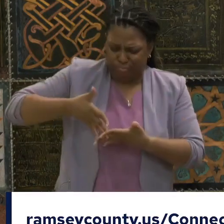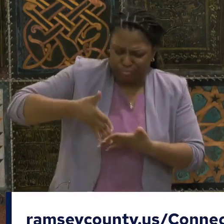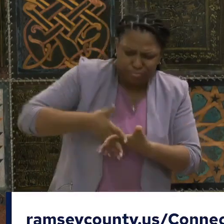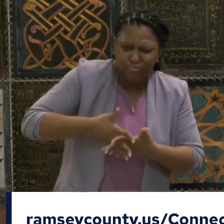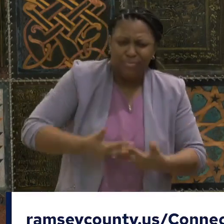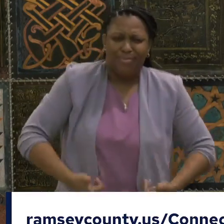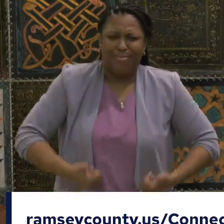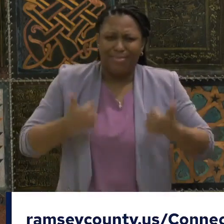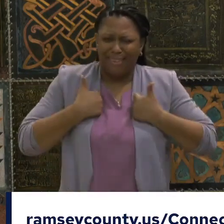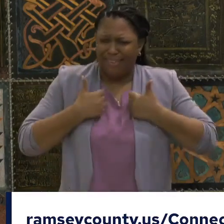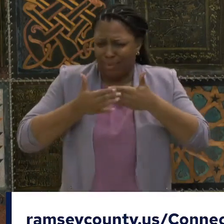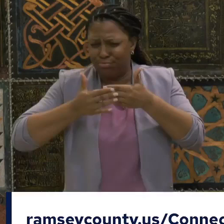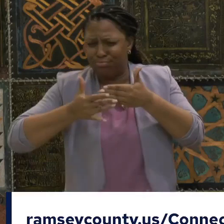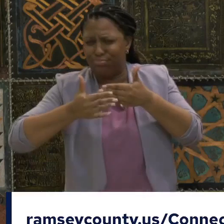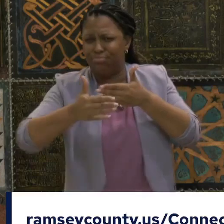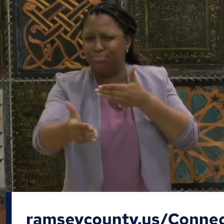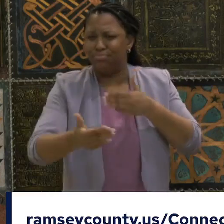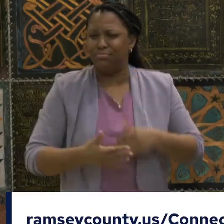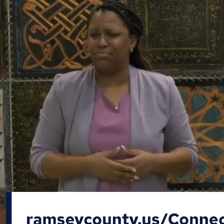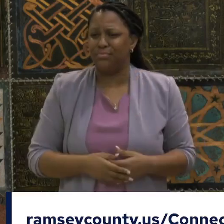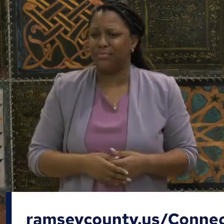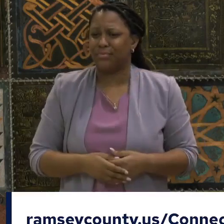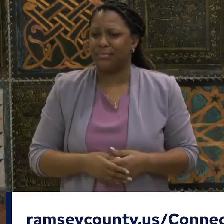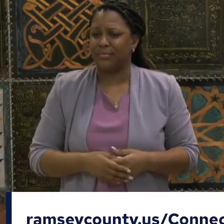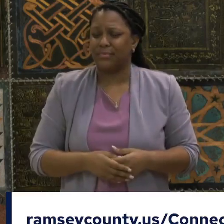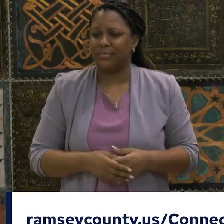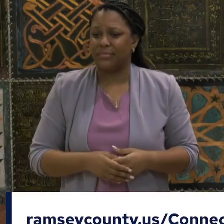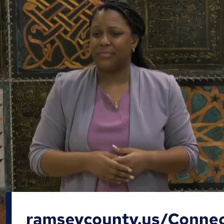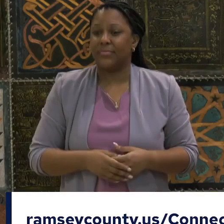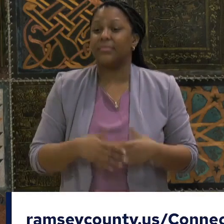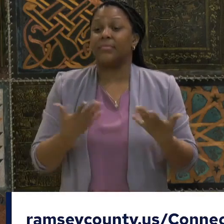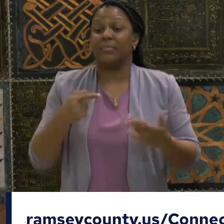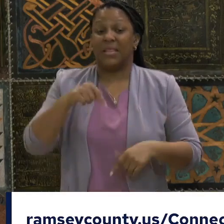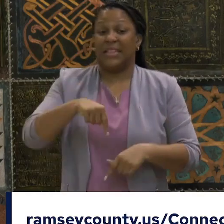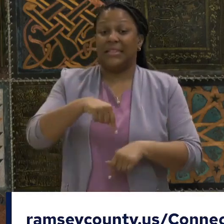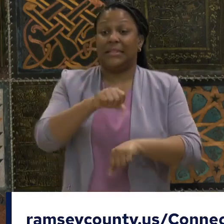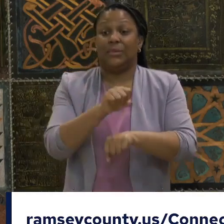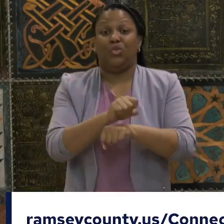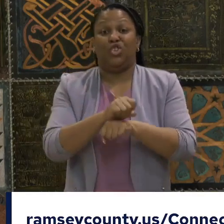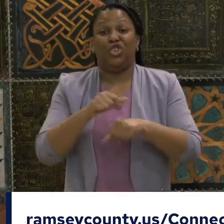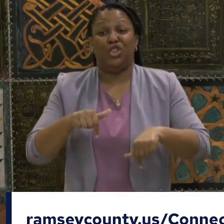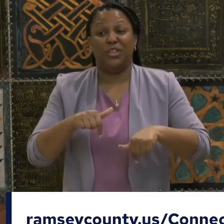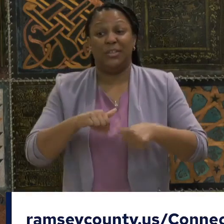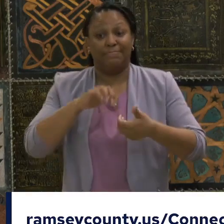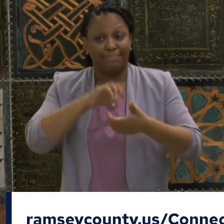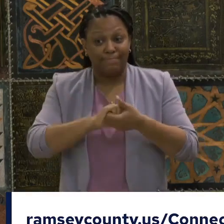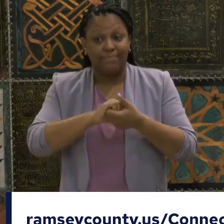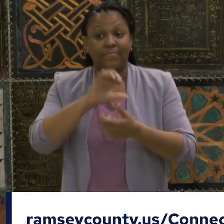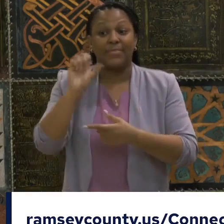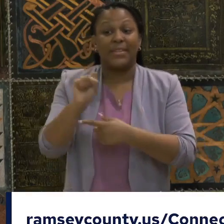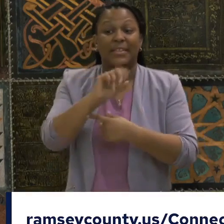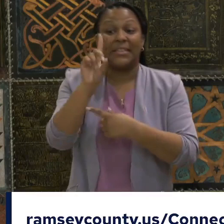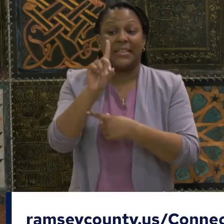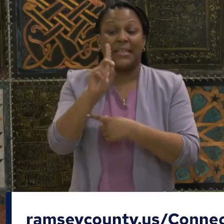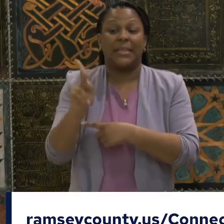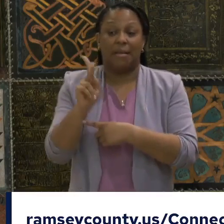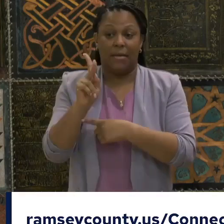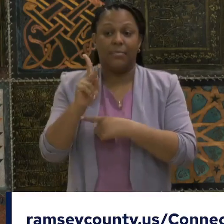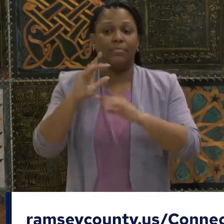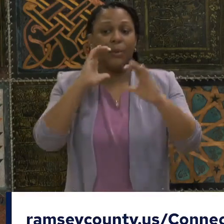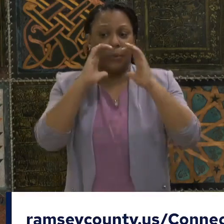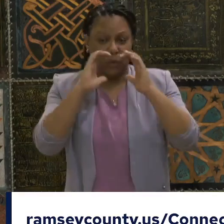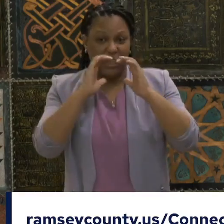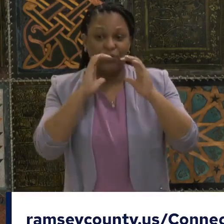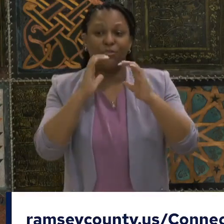connectivity blueprint report is a collaborative effort between SDK communications and consulting app geo and a steering committee of